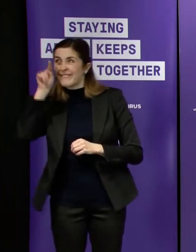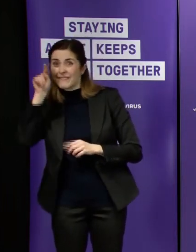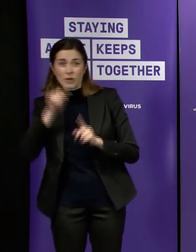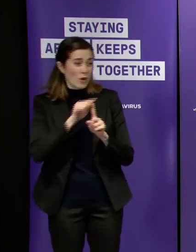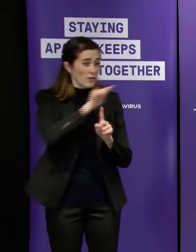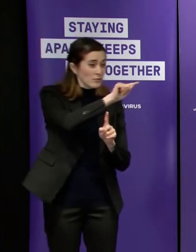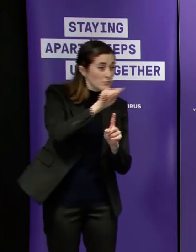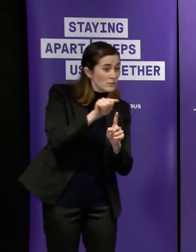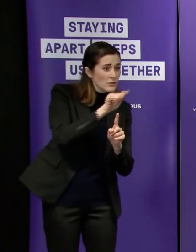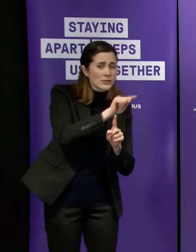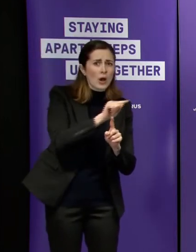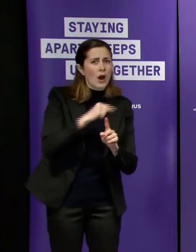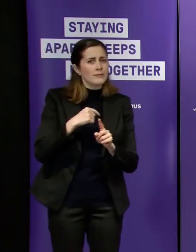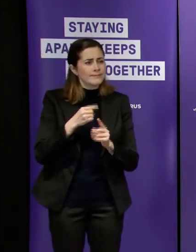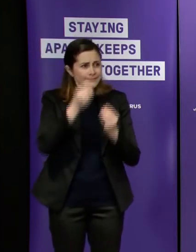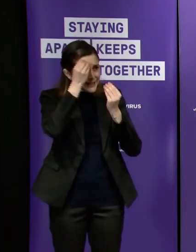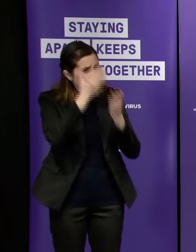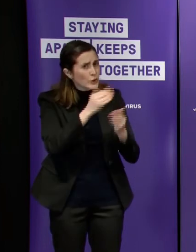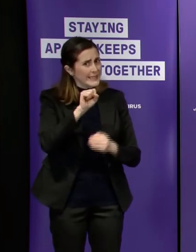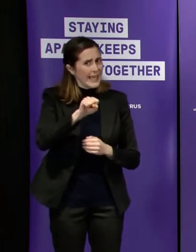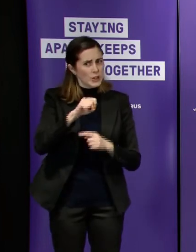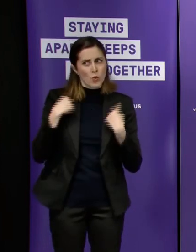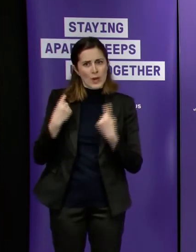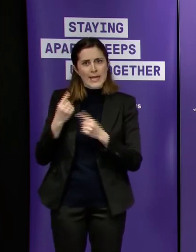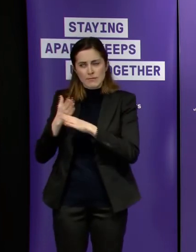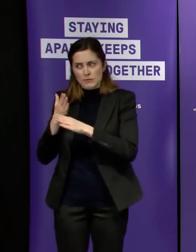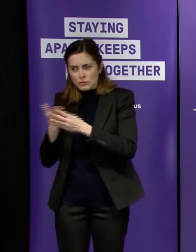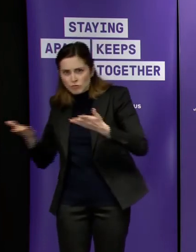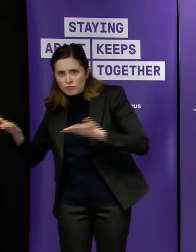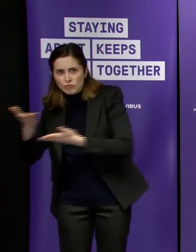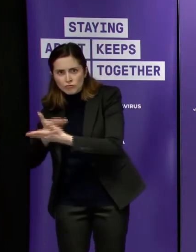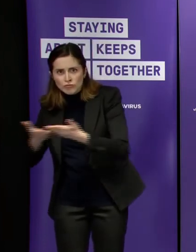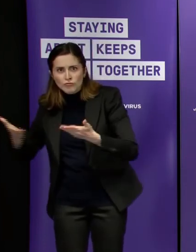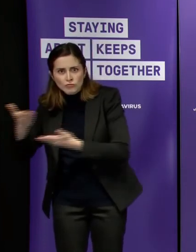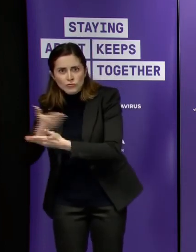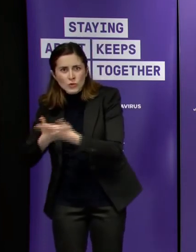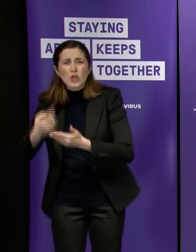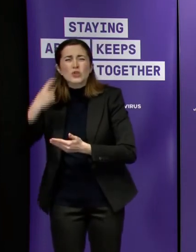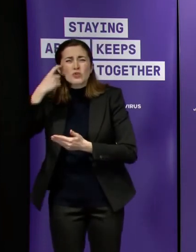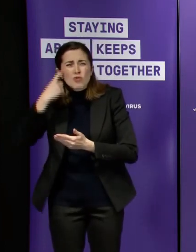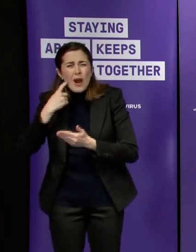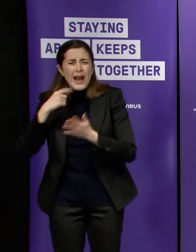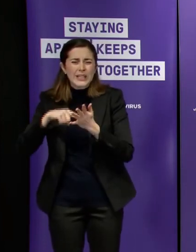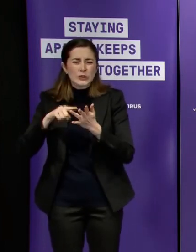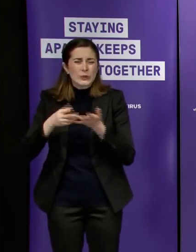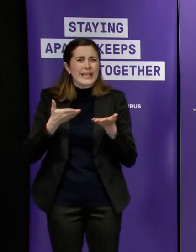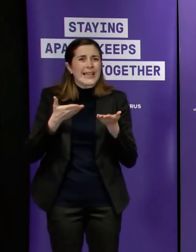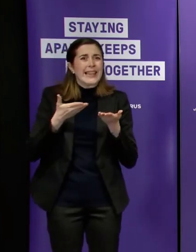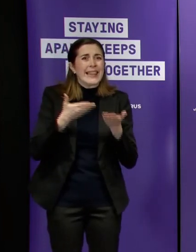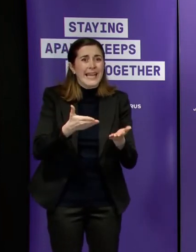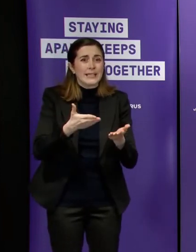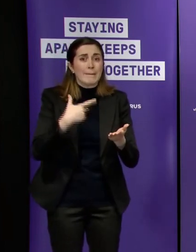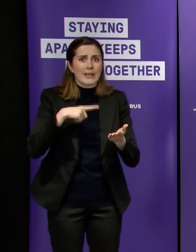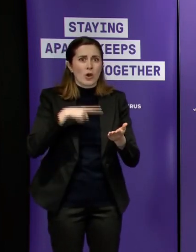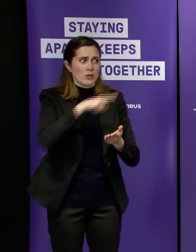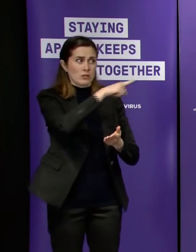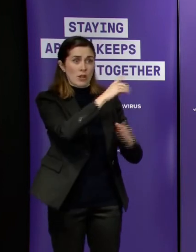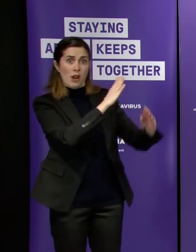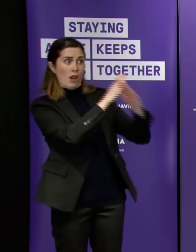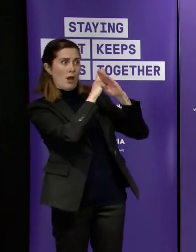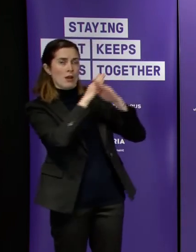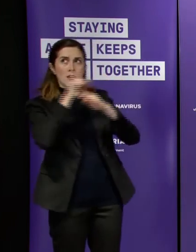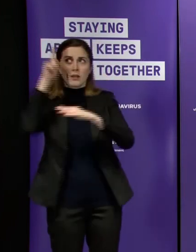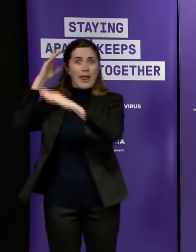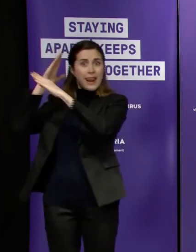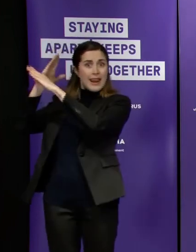can to try and uh make the fact that others have closed their borders to us as workable as possible it's not easy by any stretch